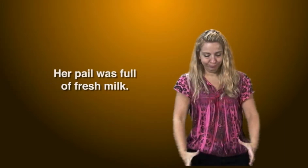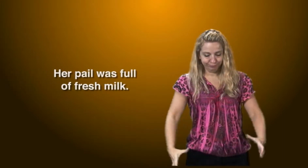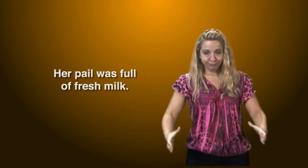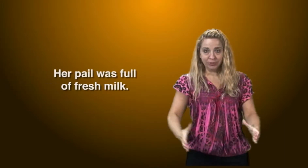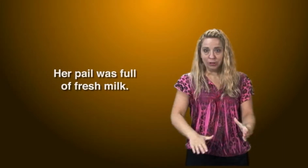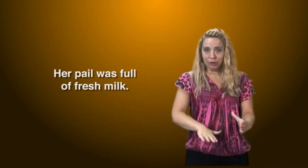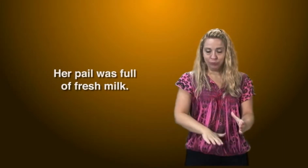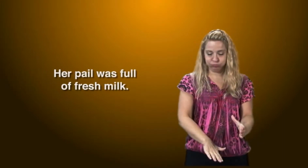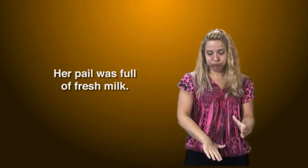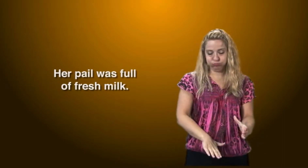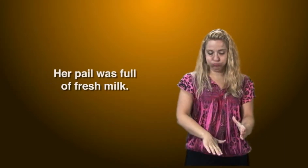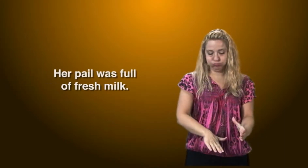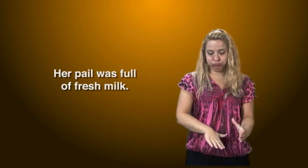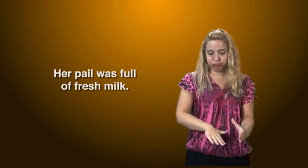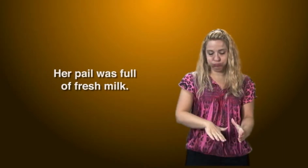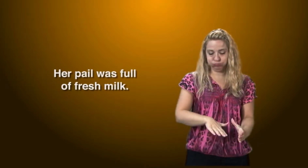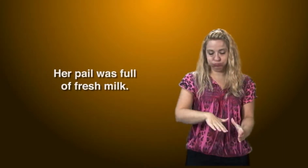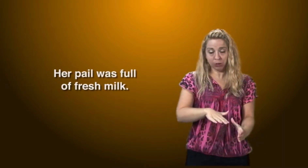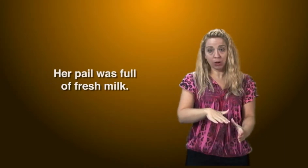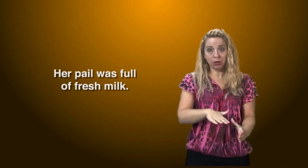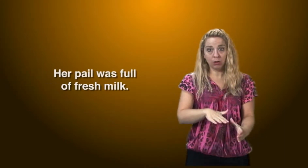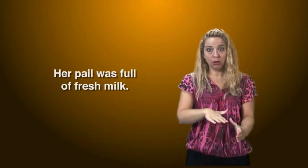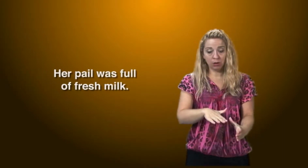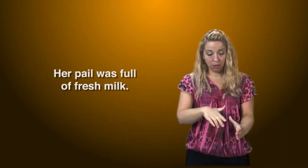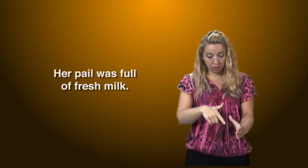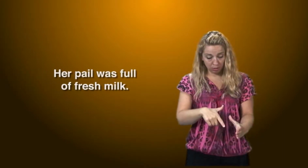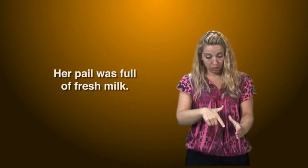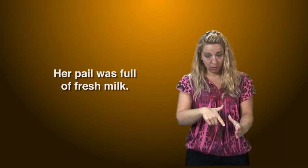Her pail was full of fresh milk.